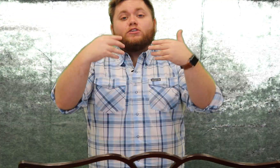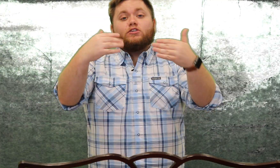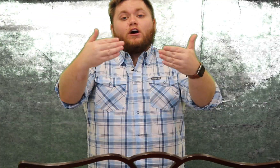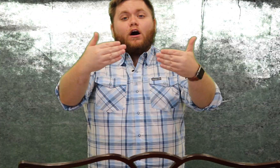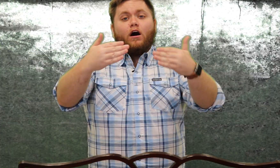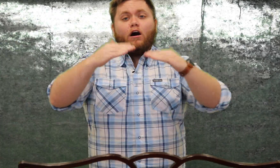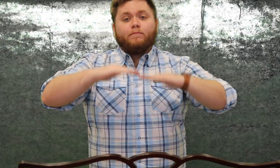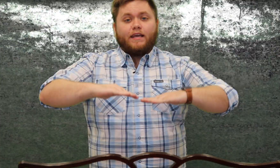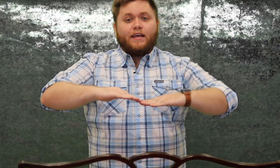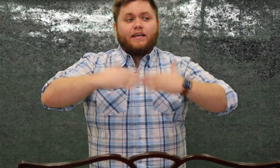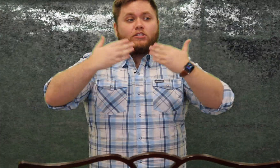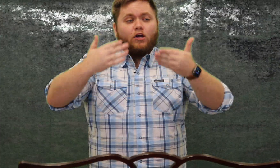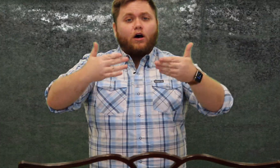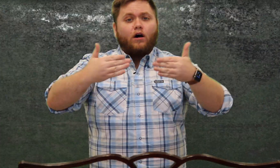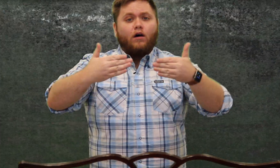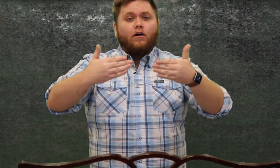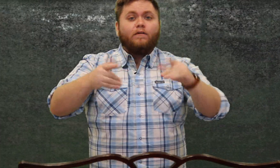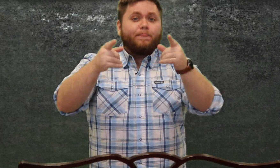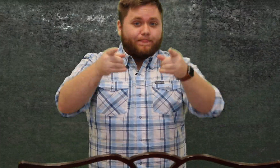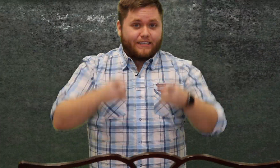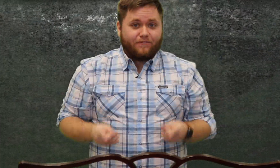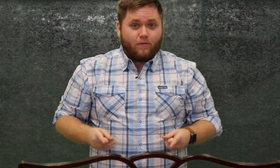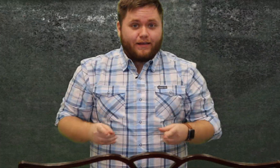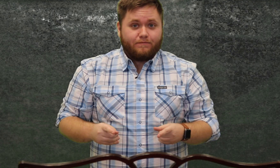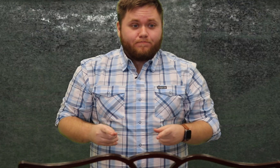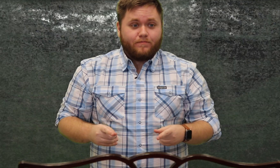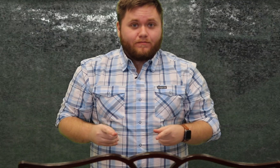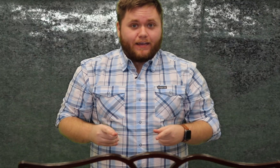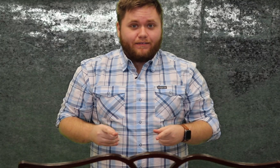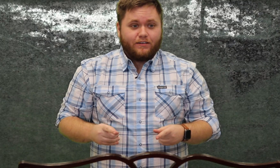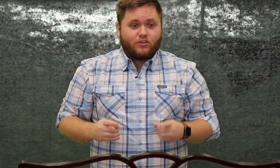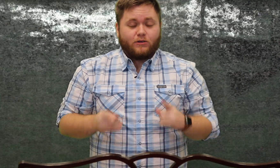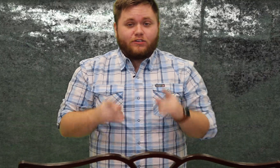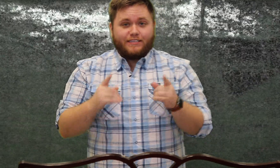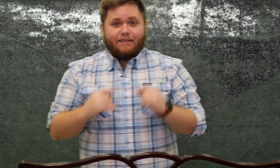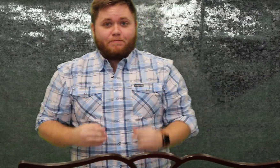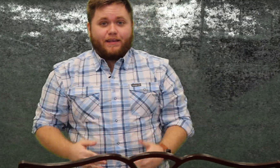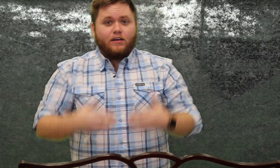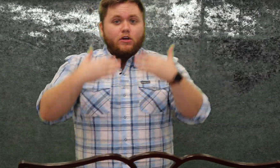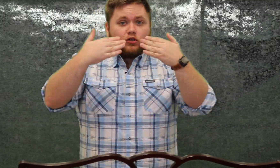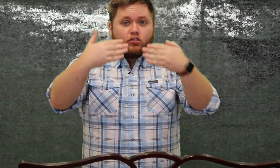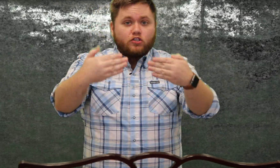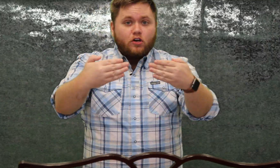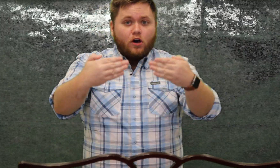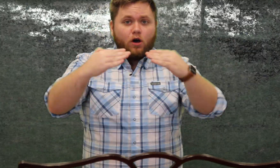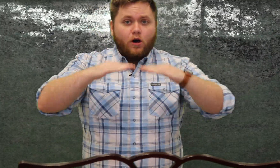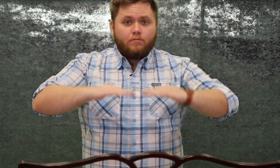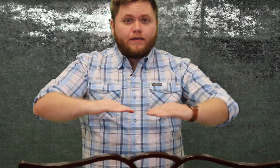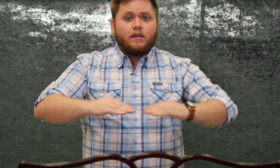so me so that's the forbidden okay so i want you to sing it with me so me